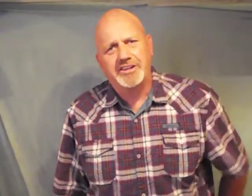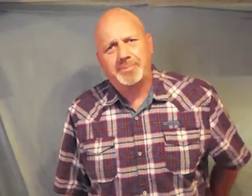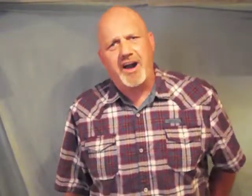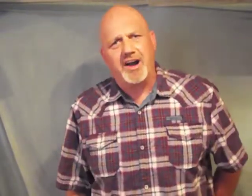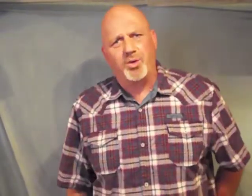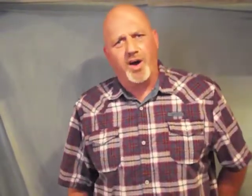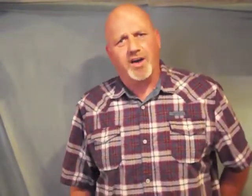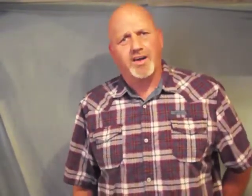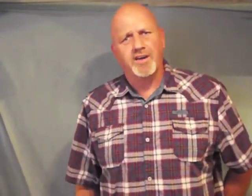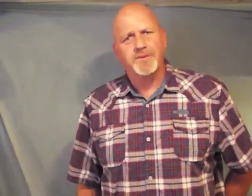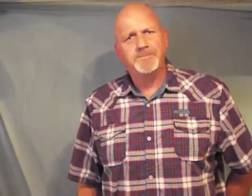Spirit work